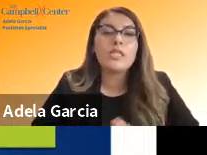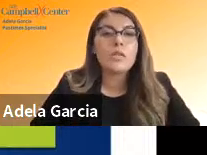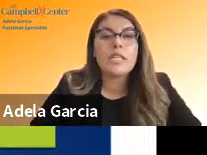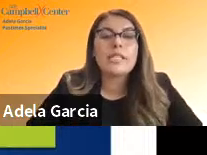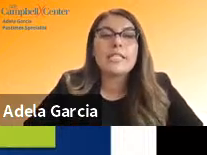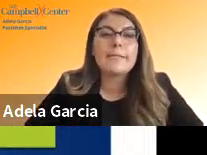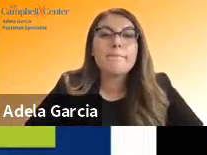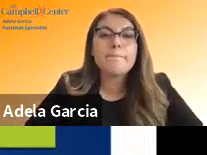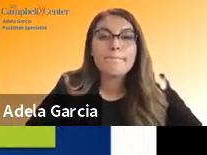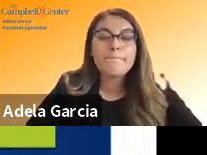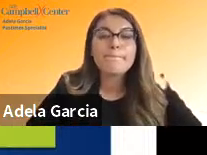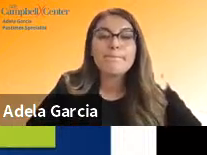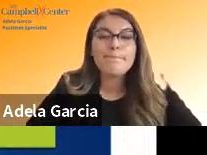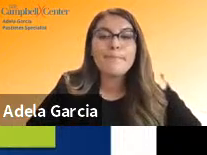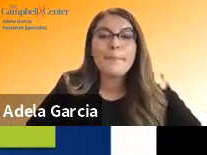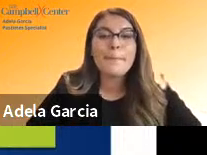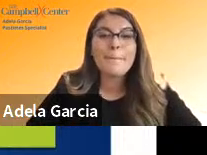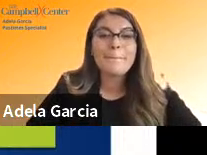two associates.